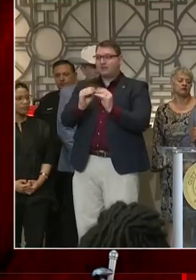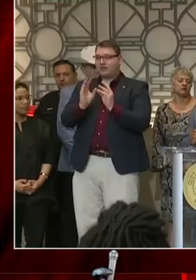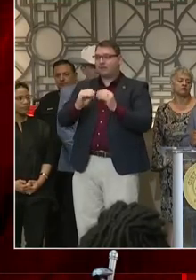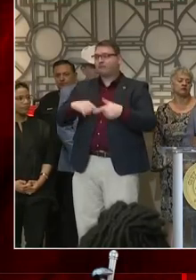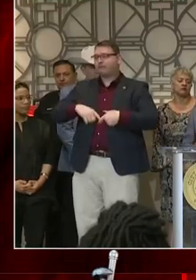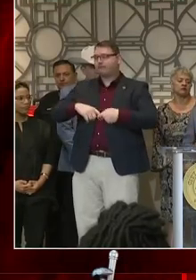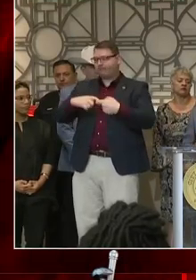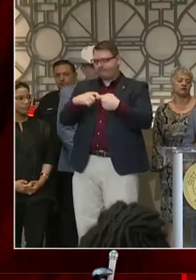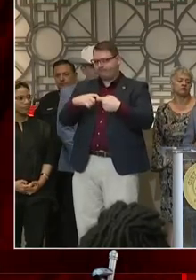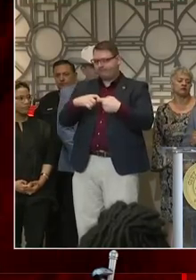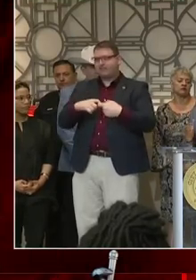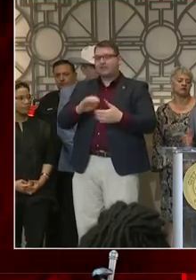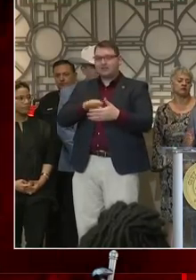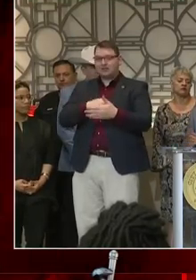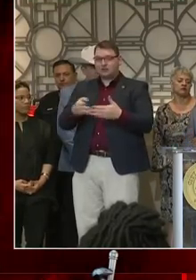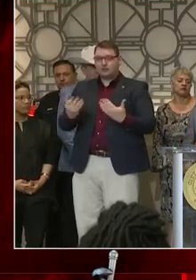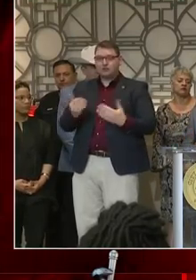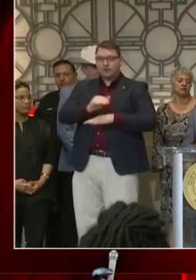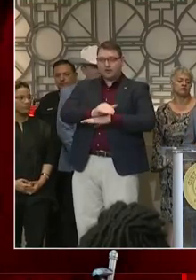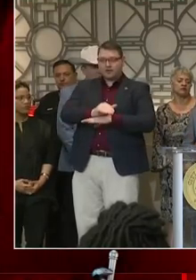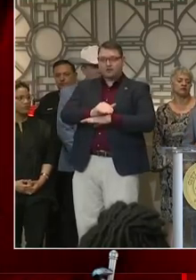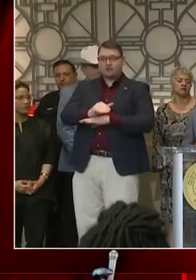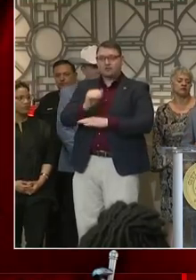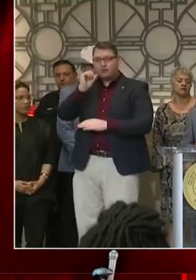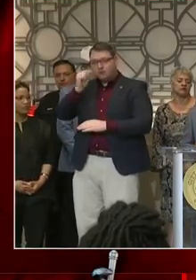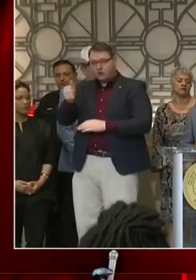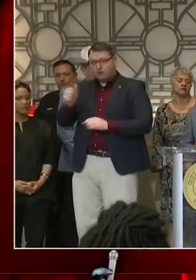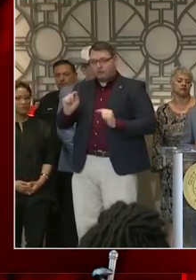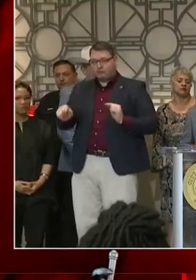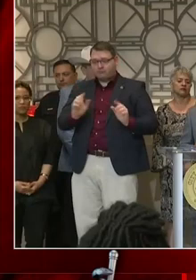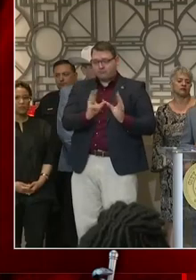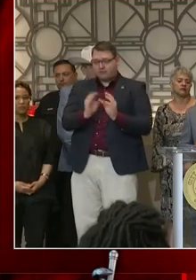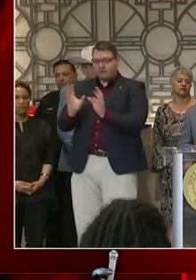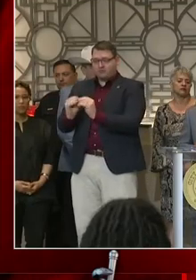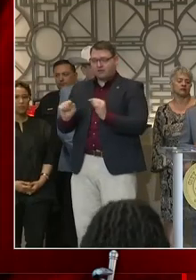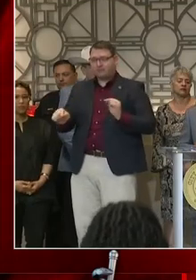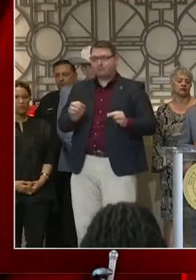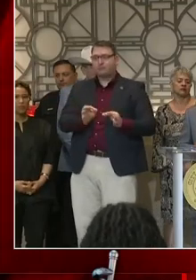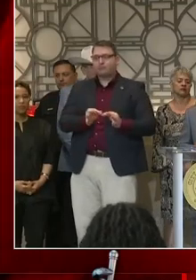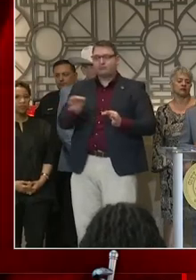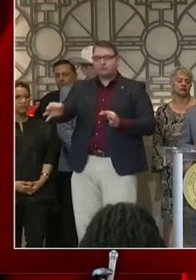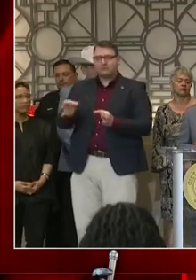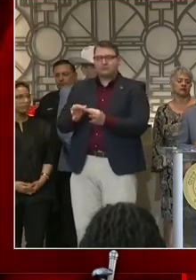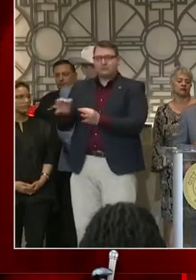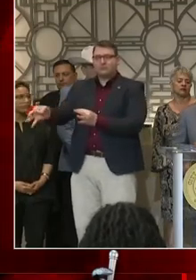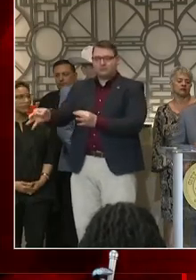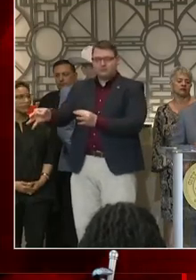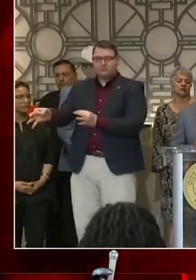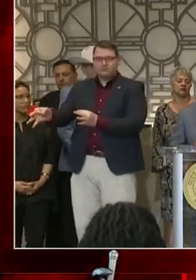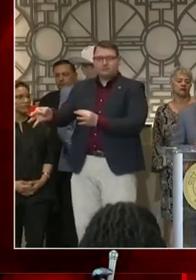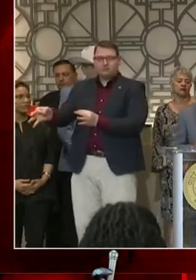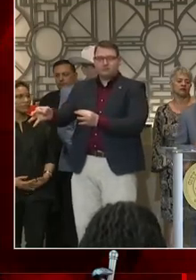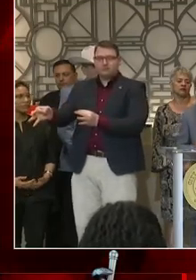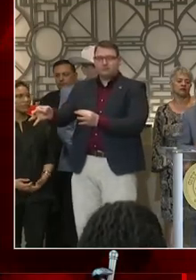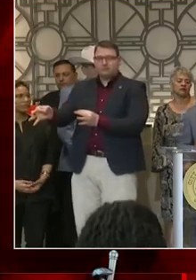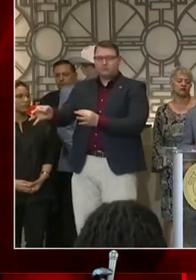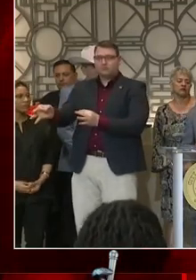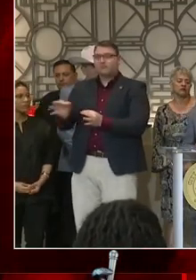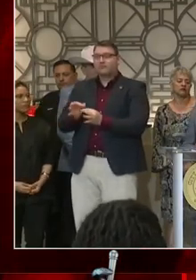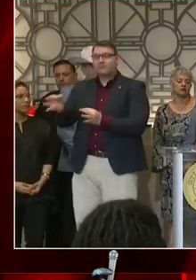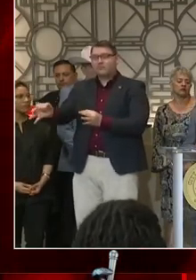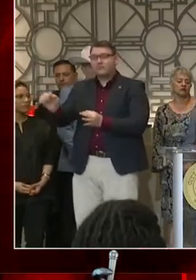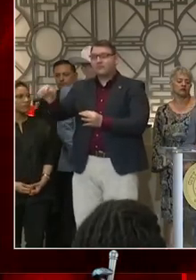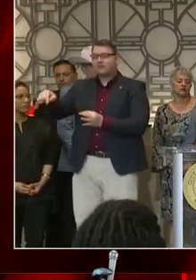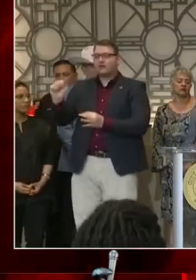Scheduled for tonight, scheduled for tomorrow. Those meetings will be rescheduled for the months of April and May.